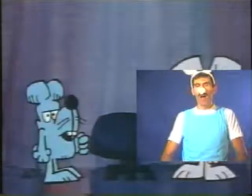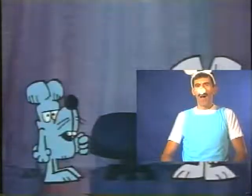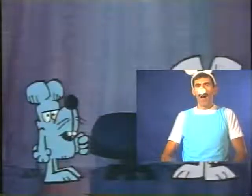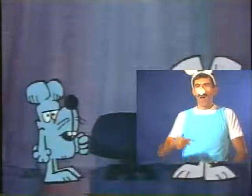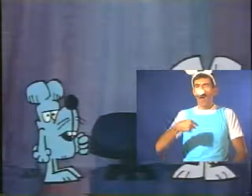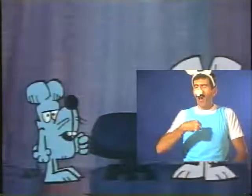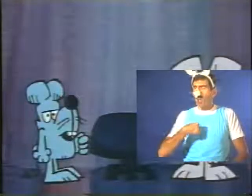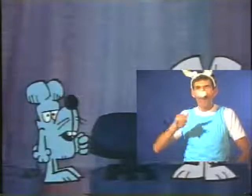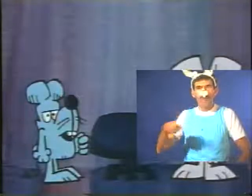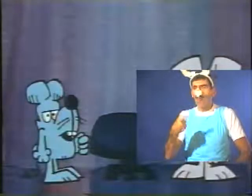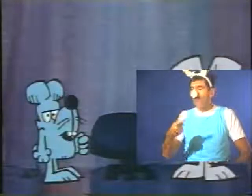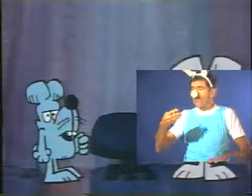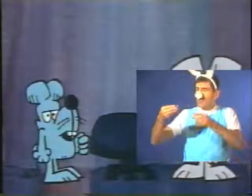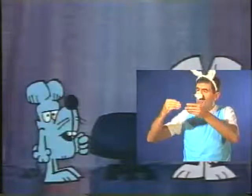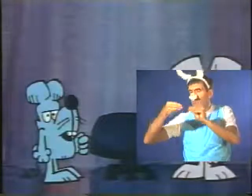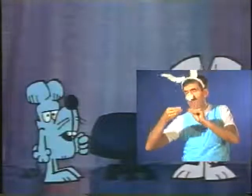I was just going to look at it.